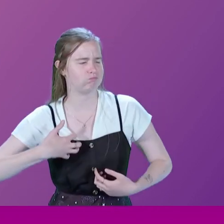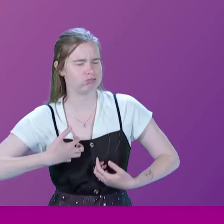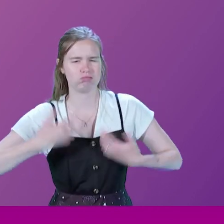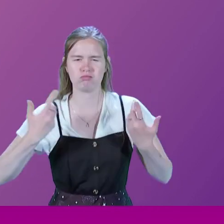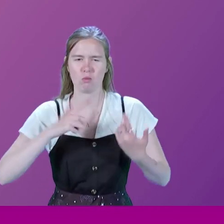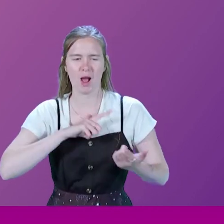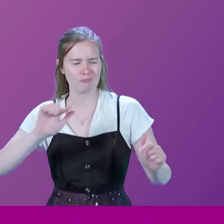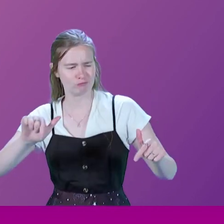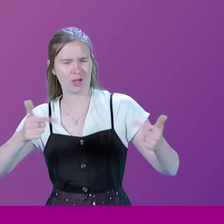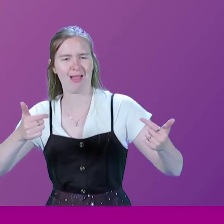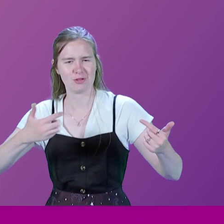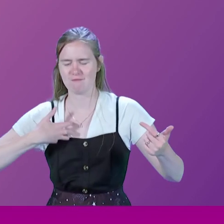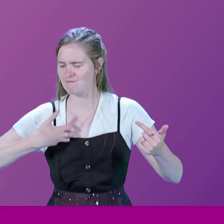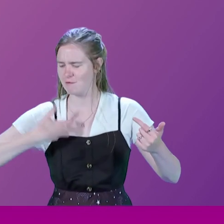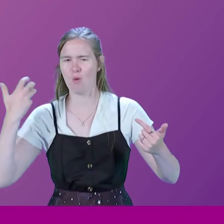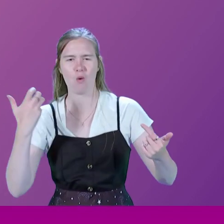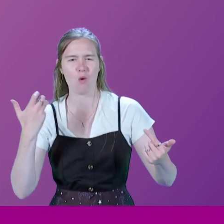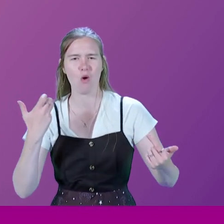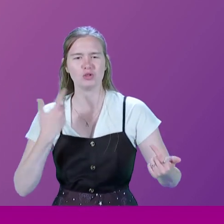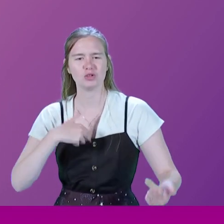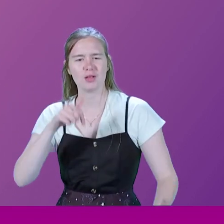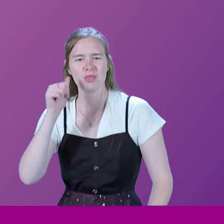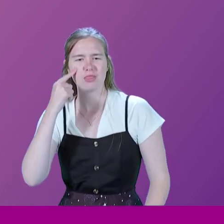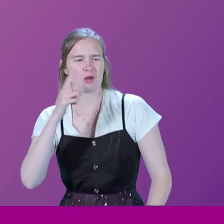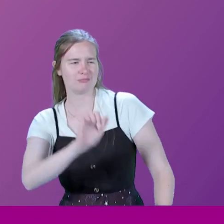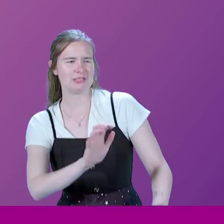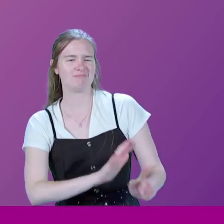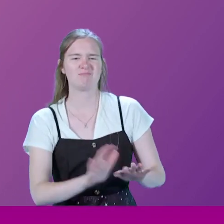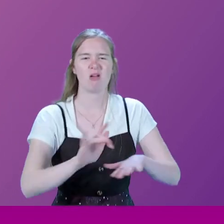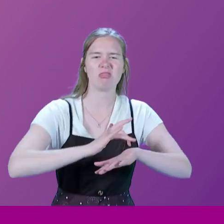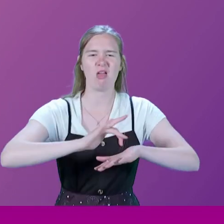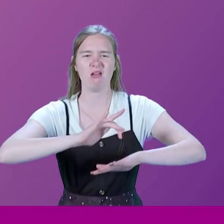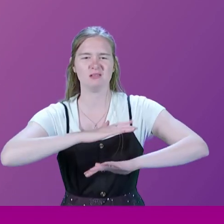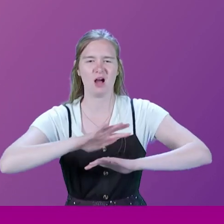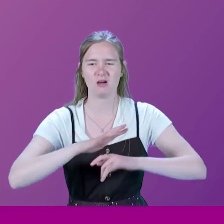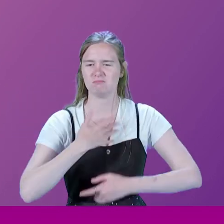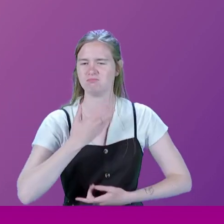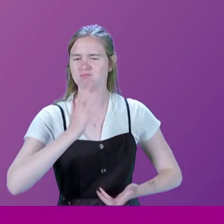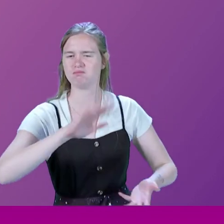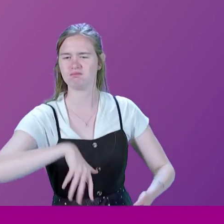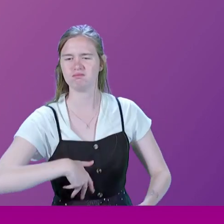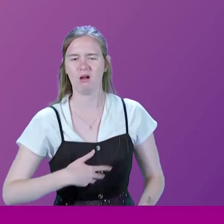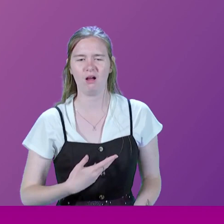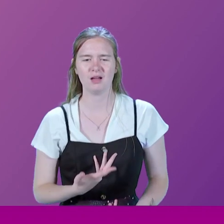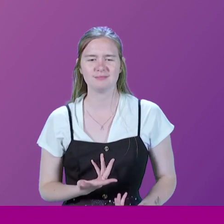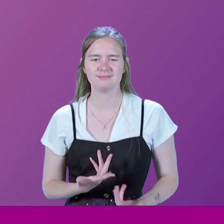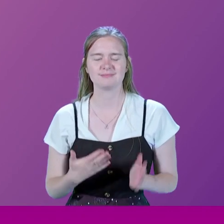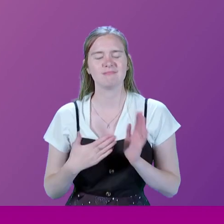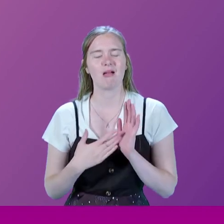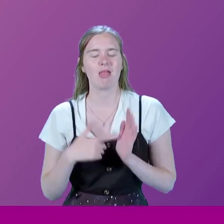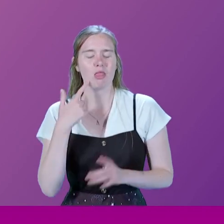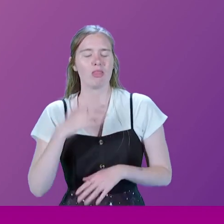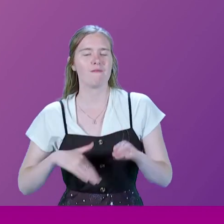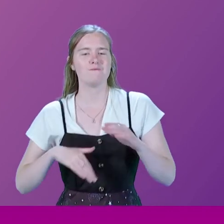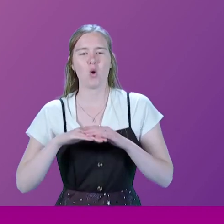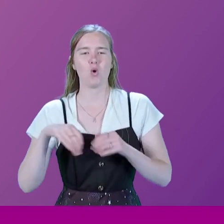Michael Heseltine. She thought he was showy. And she thought he was... Well, she thought the